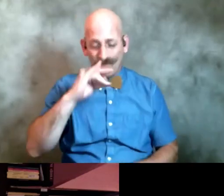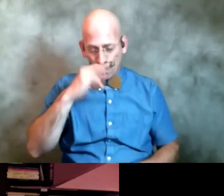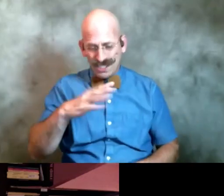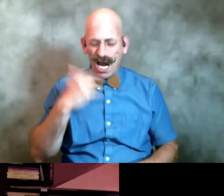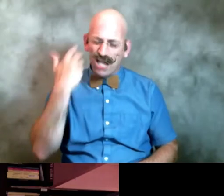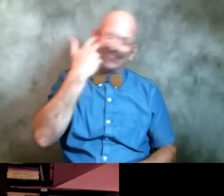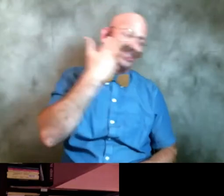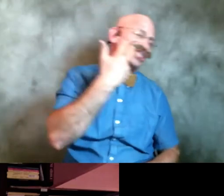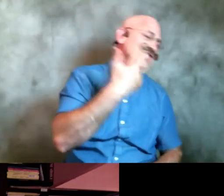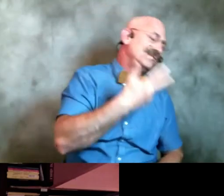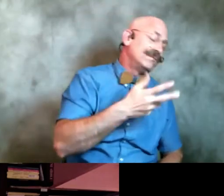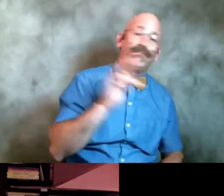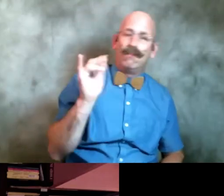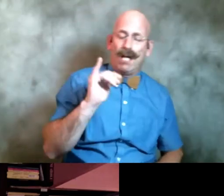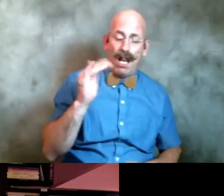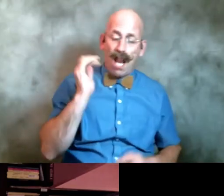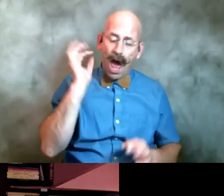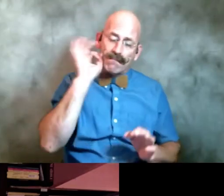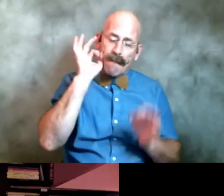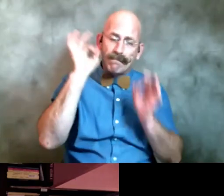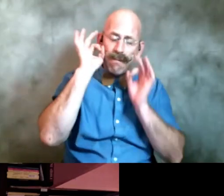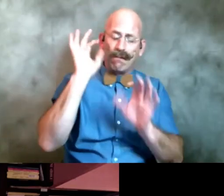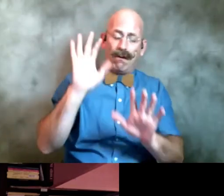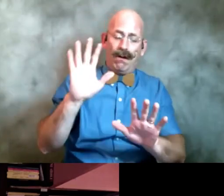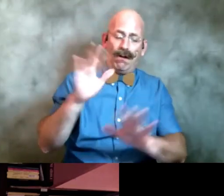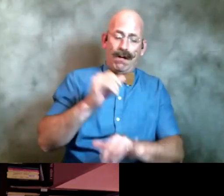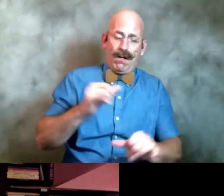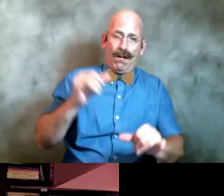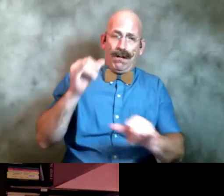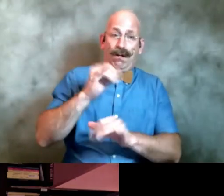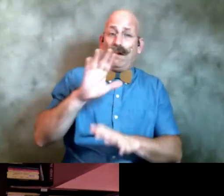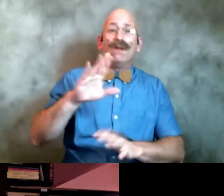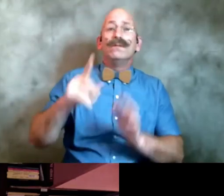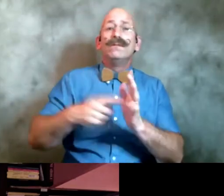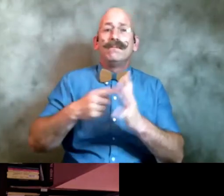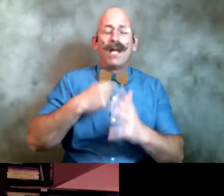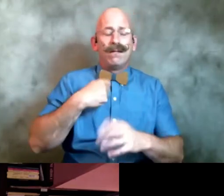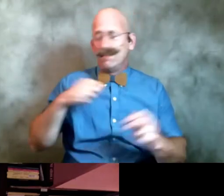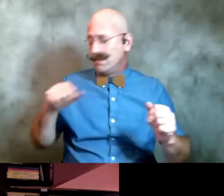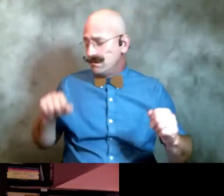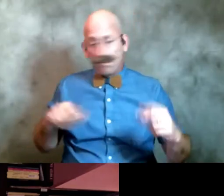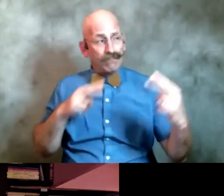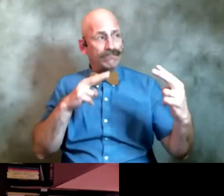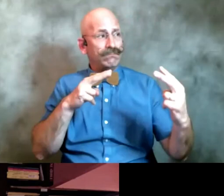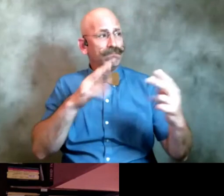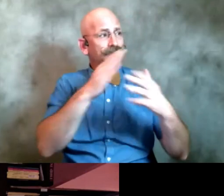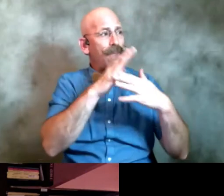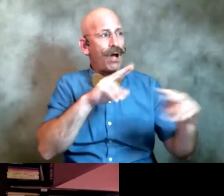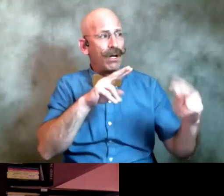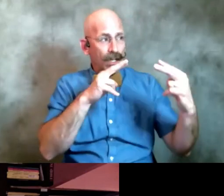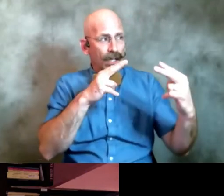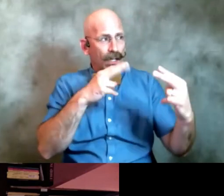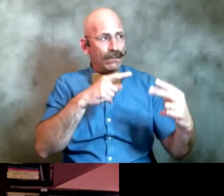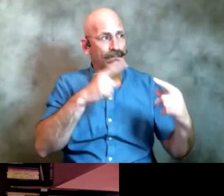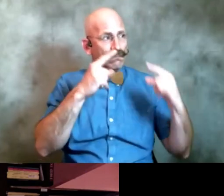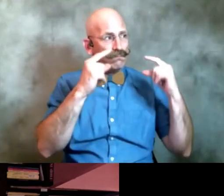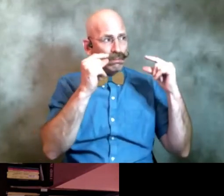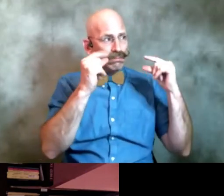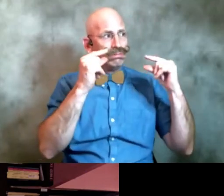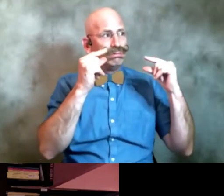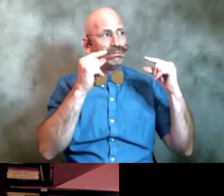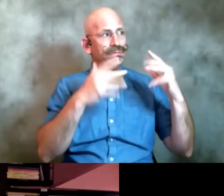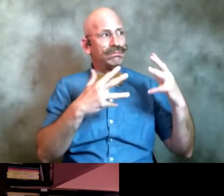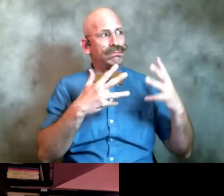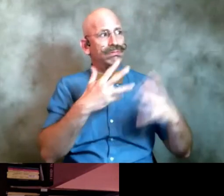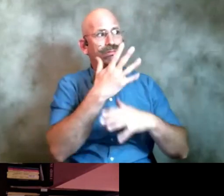like pox sometimes you lift your eyes and let your partner see they're rimmed and empty